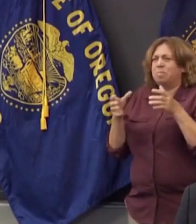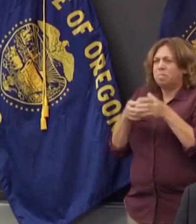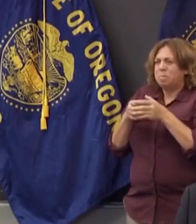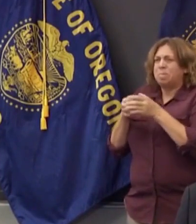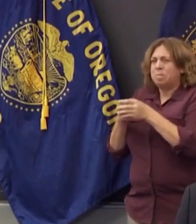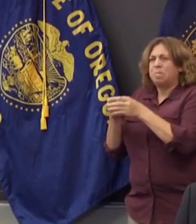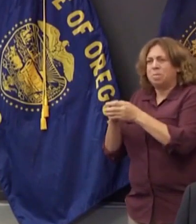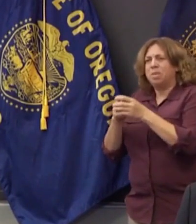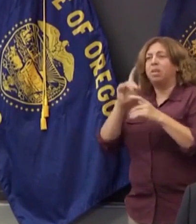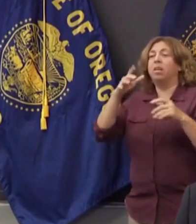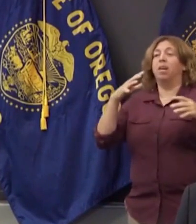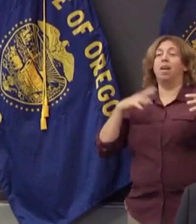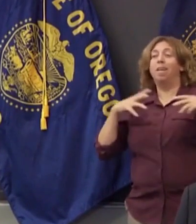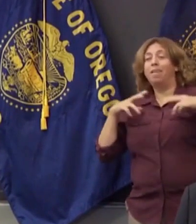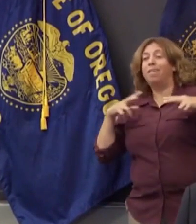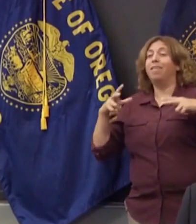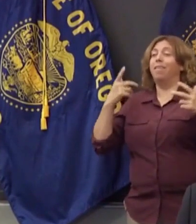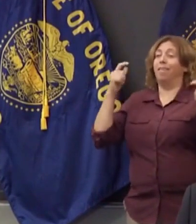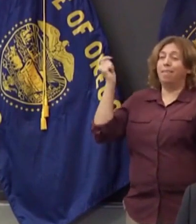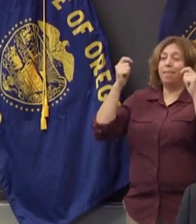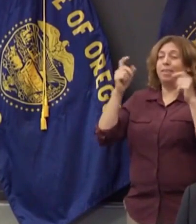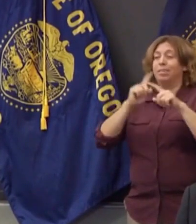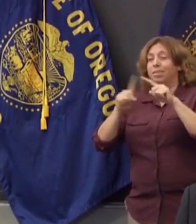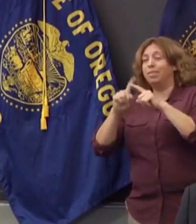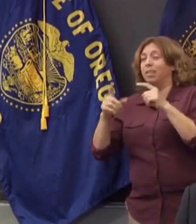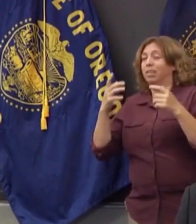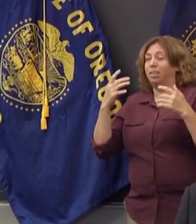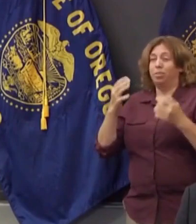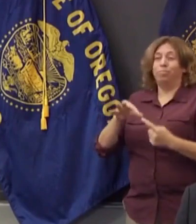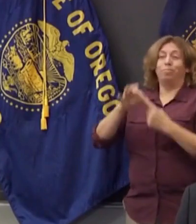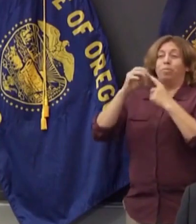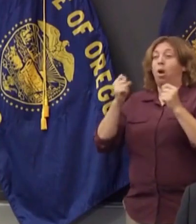fall and winter the way we have celebrated them in the past.